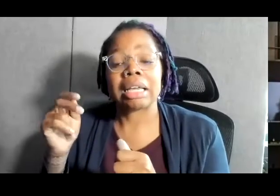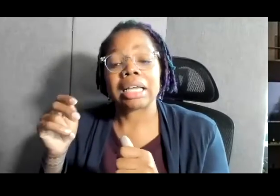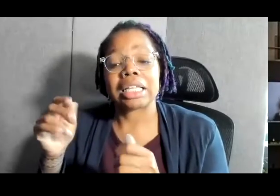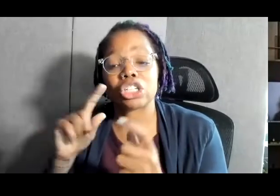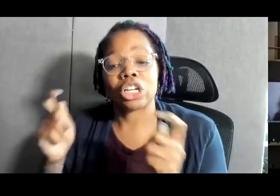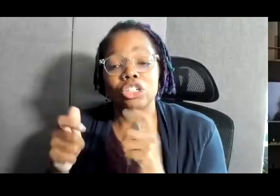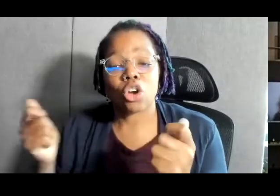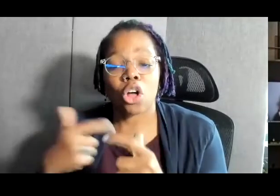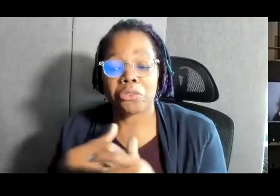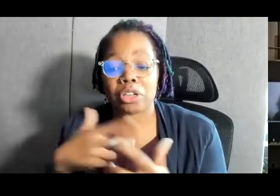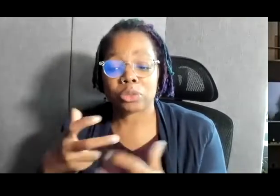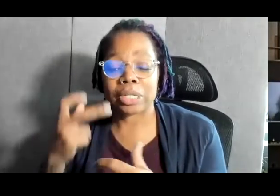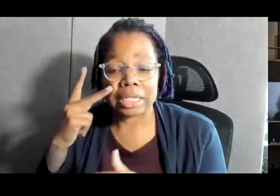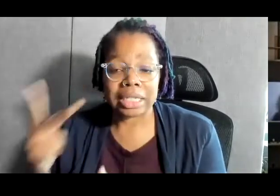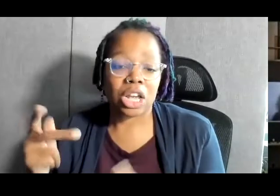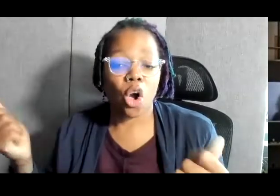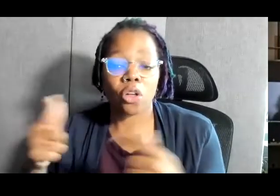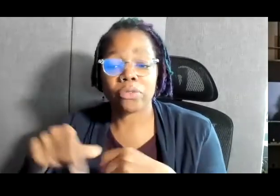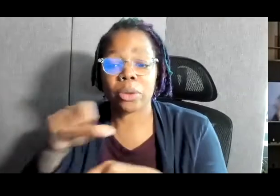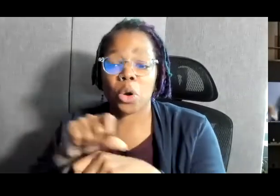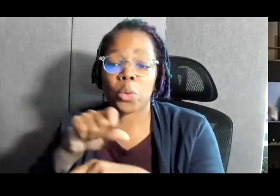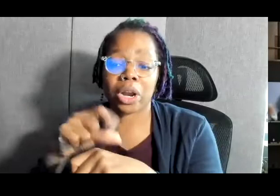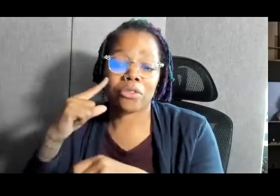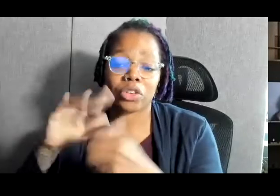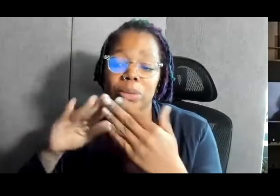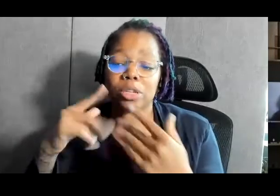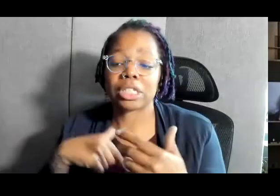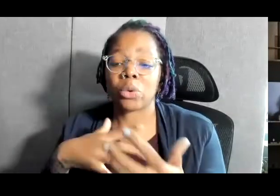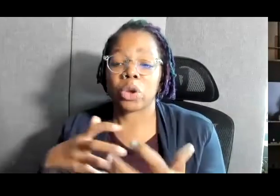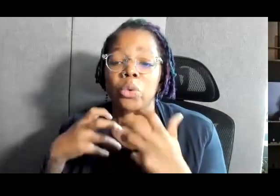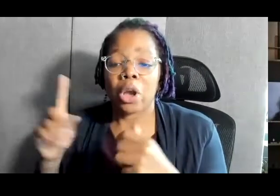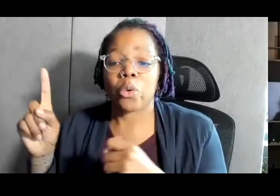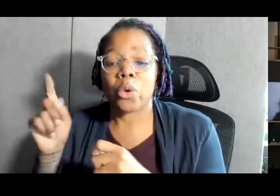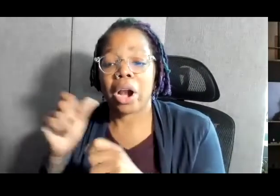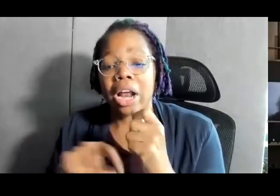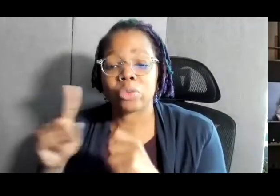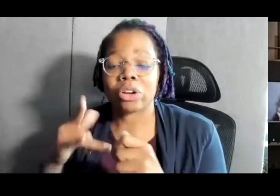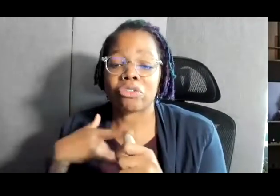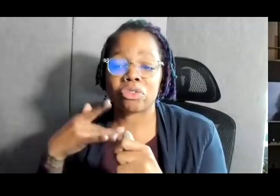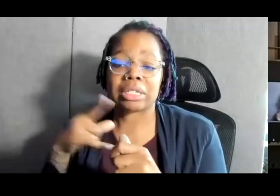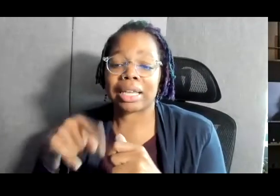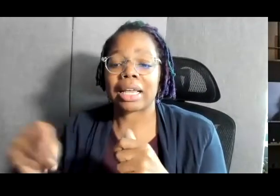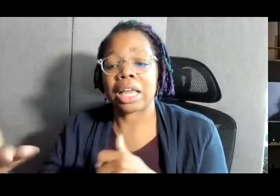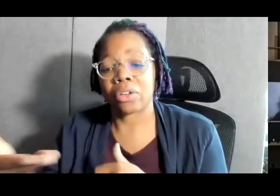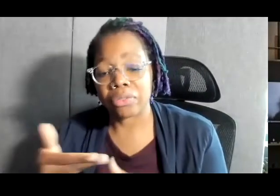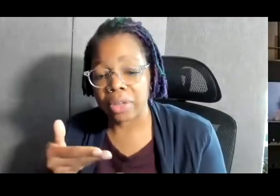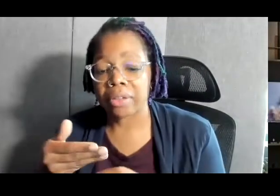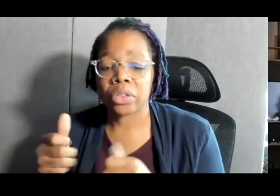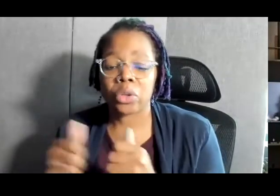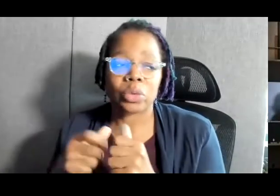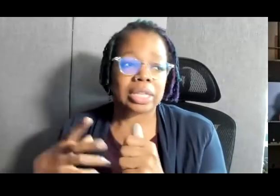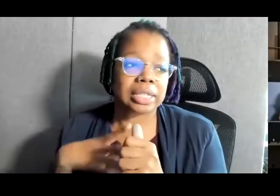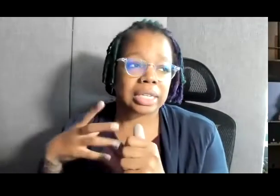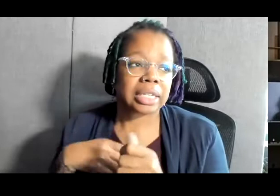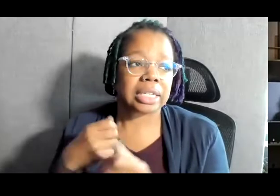They're all working towards the communities that we all want, where everyone feels like they have a seat at the table with dignity, with